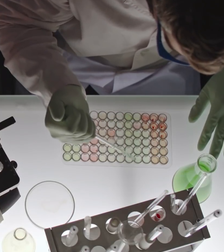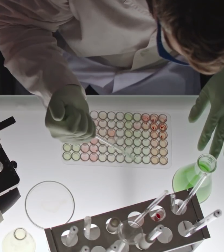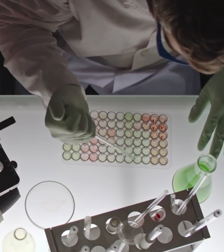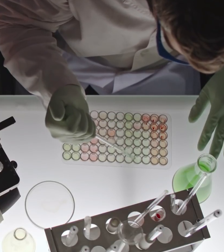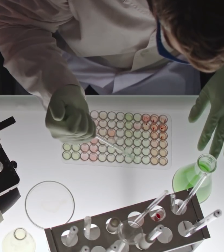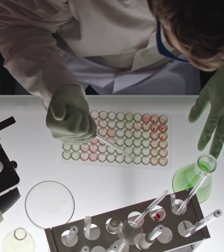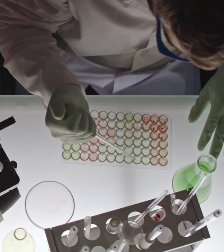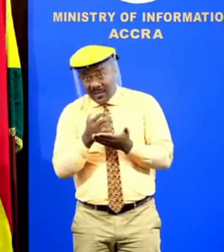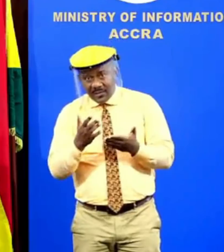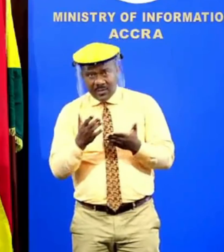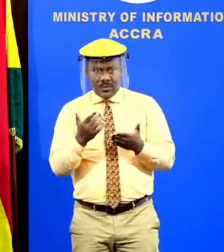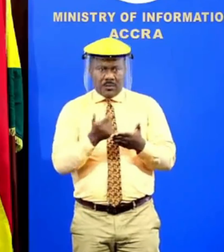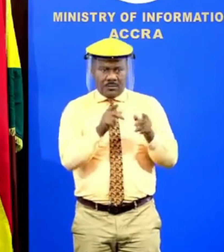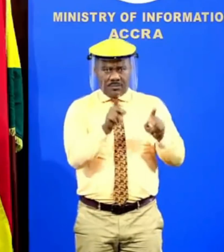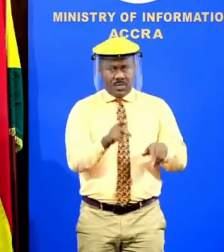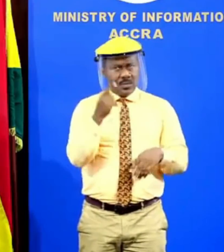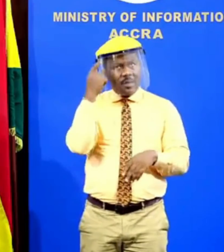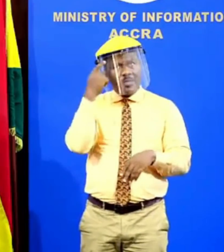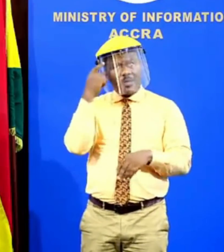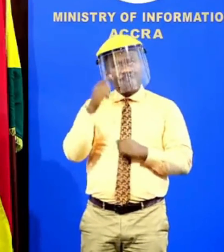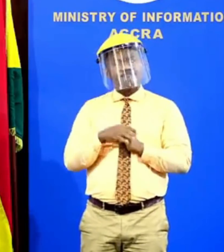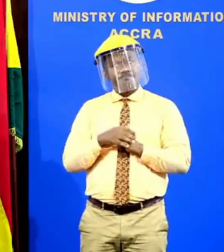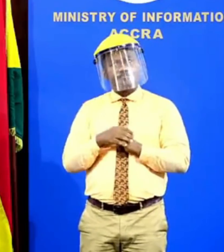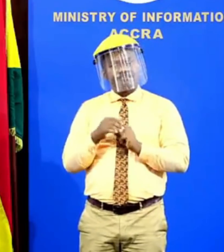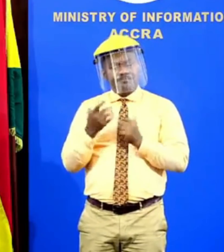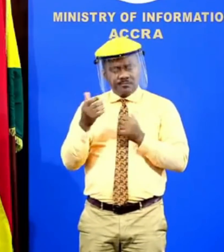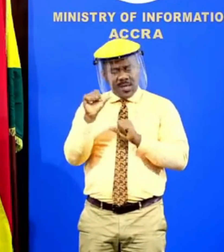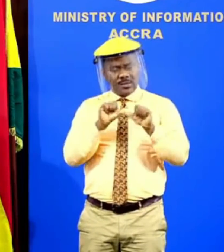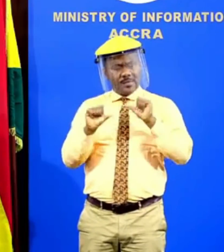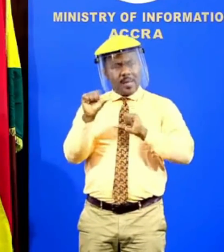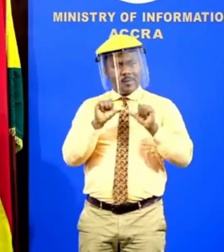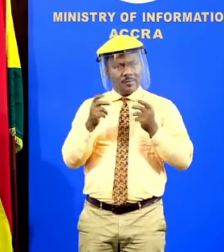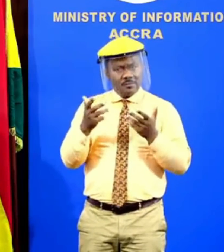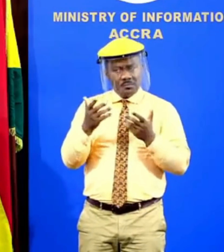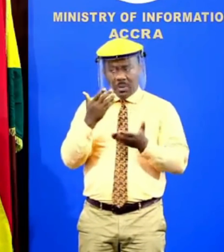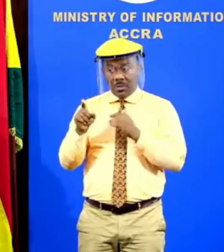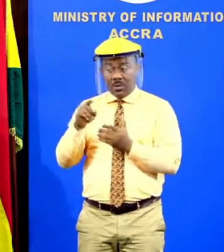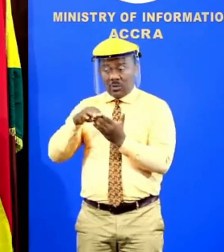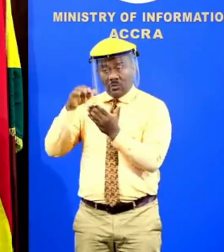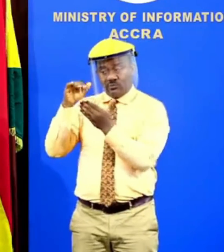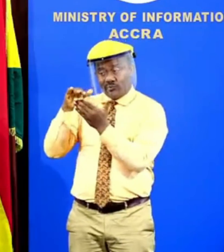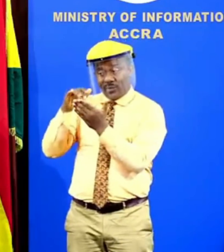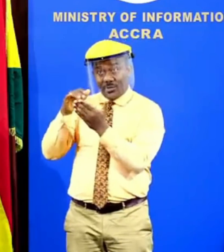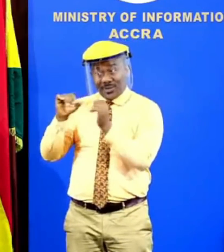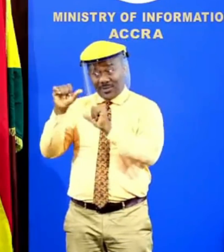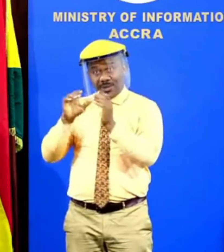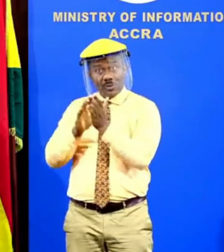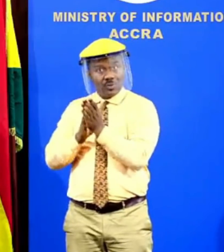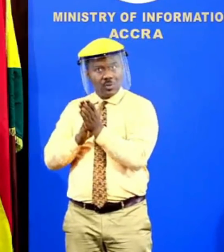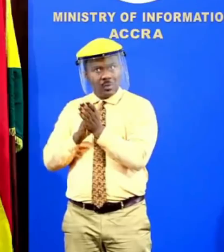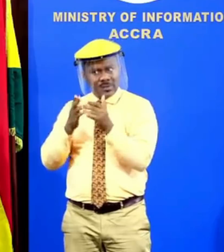Ghanaian will be thinking science. Even if you are not a scientist, you know what scientists think and our